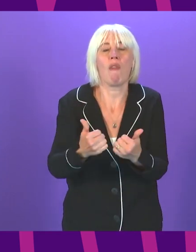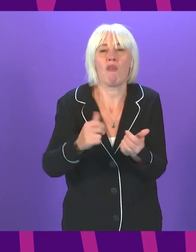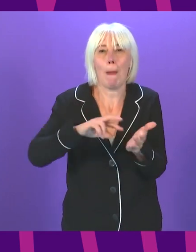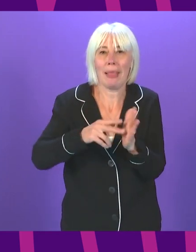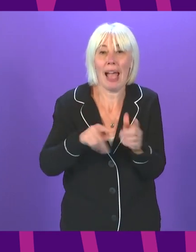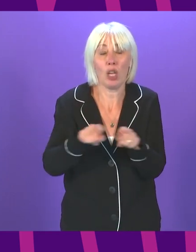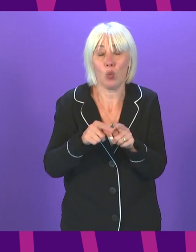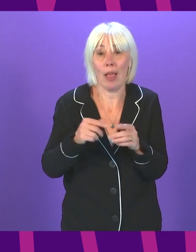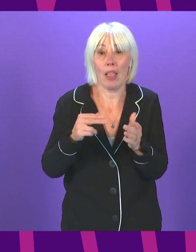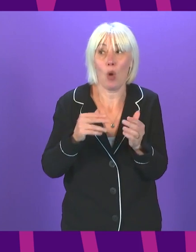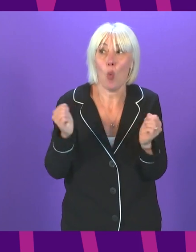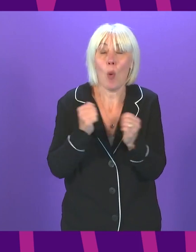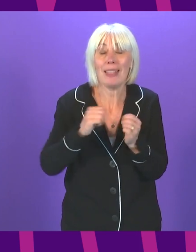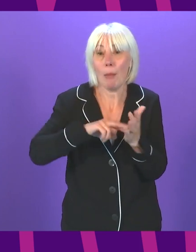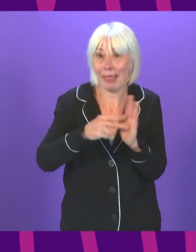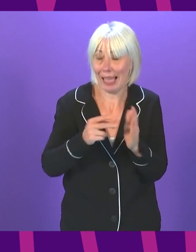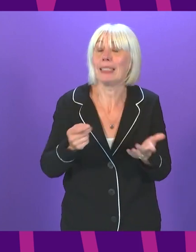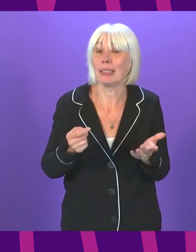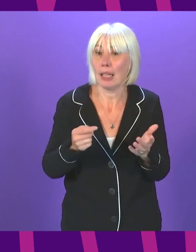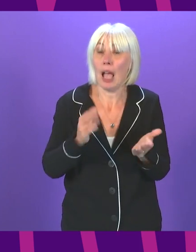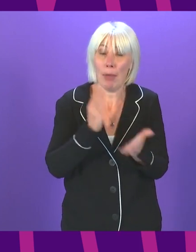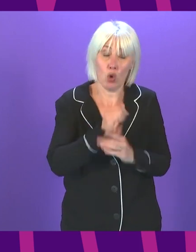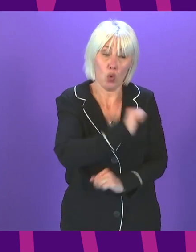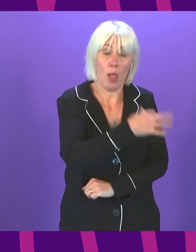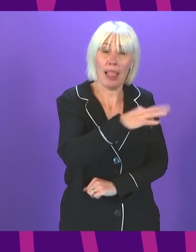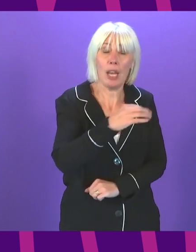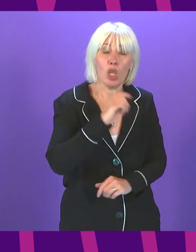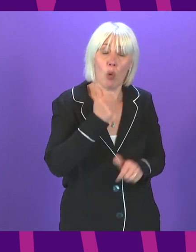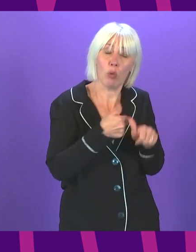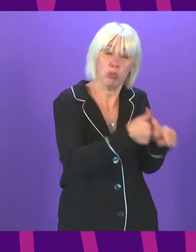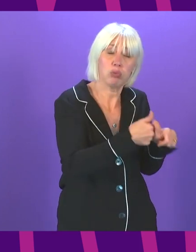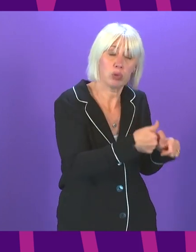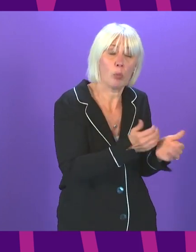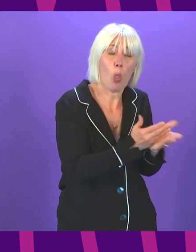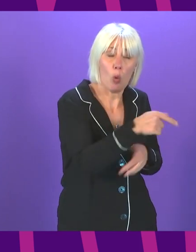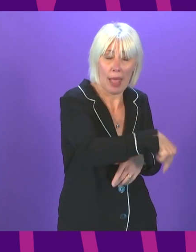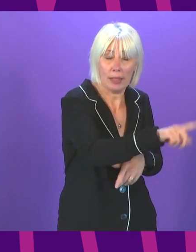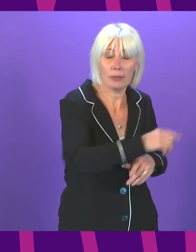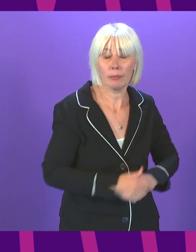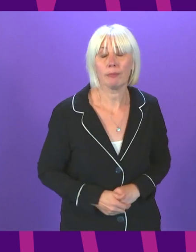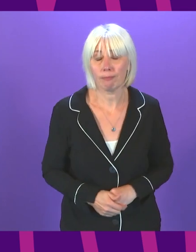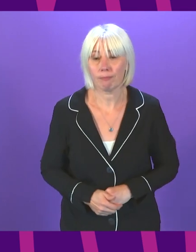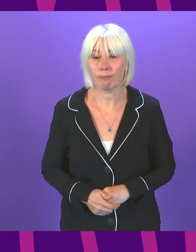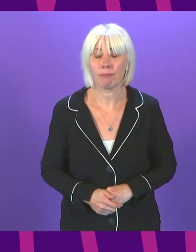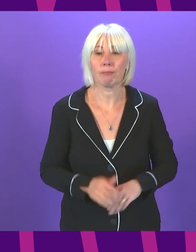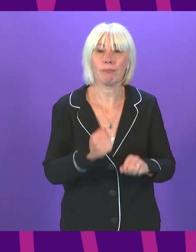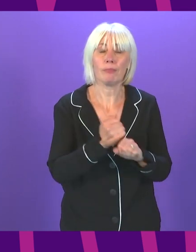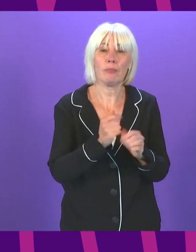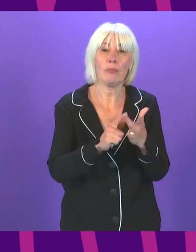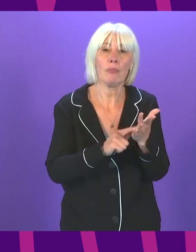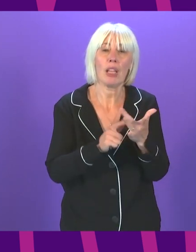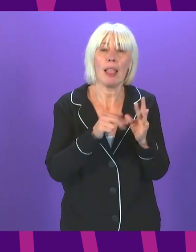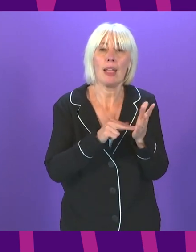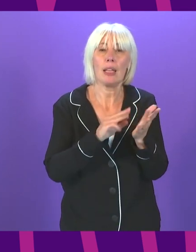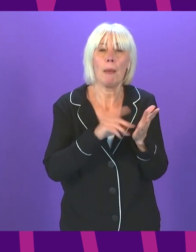is already underway. And NHS Lanarkshire receives support as part of that. Julian McKay. Thank you, Presiding Officer.